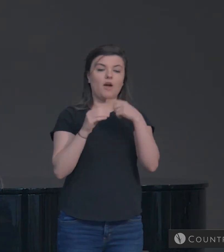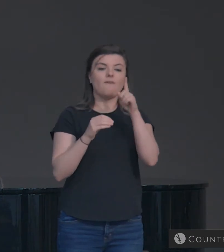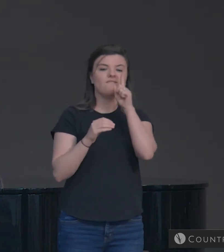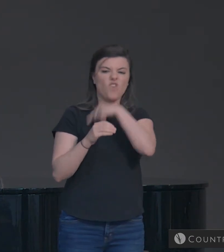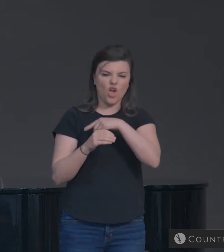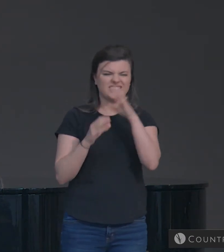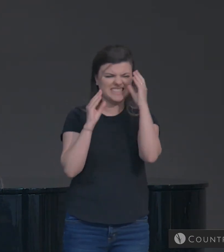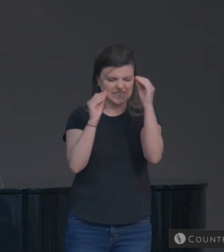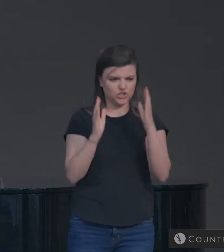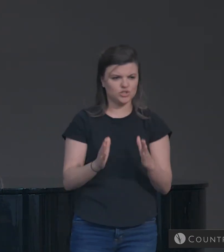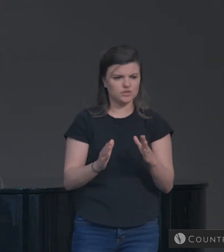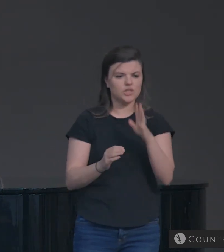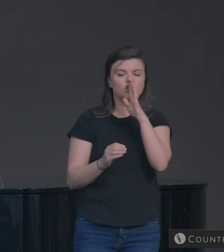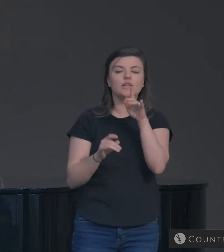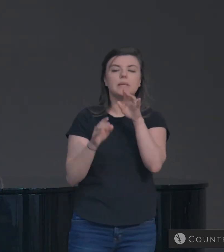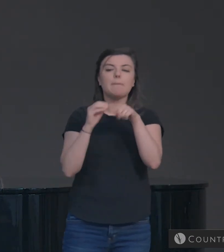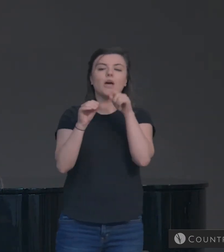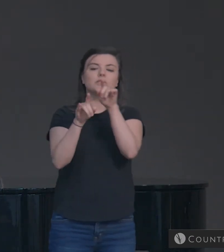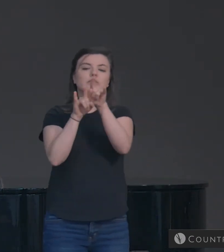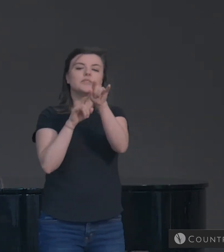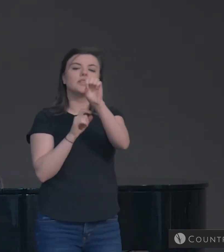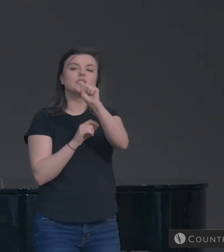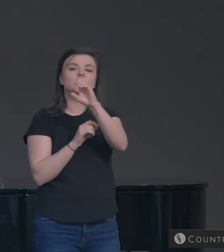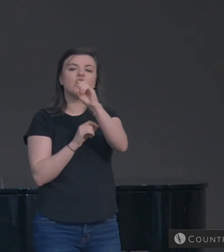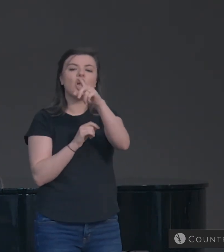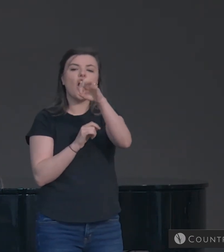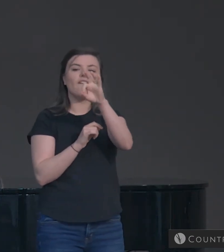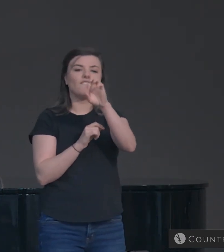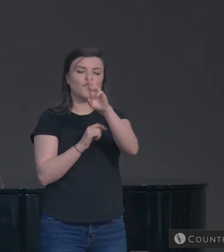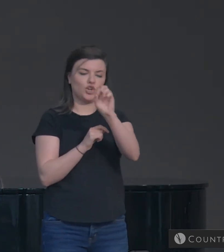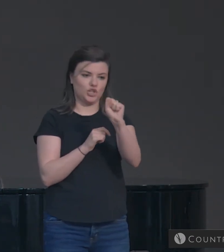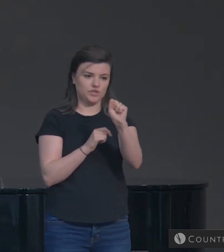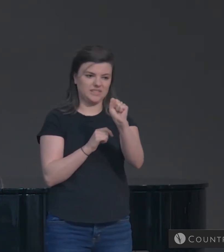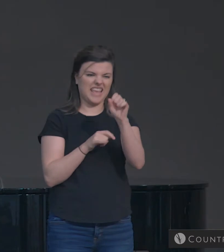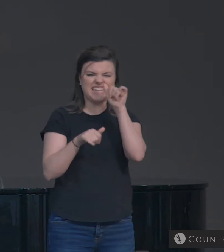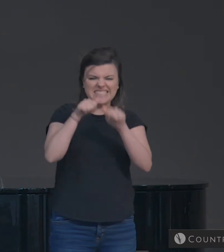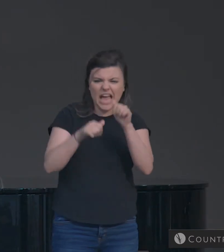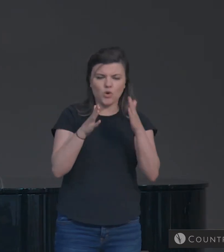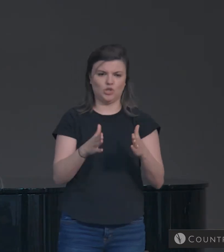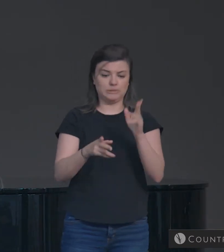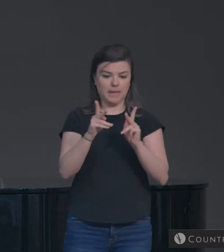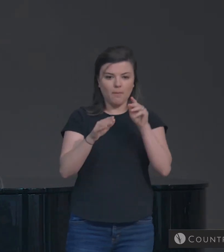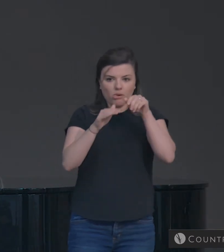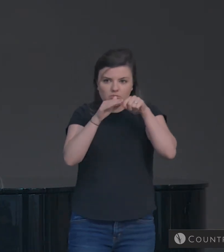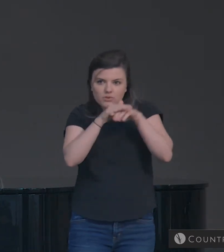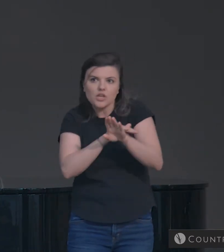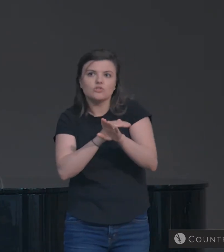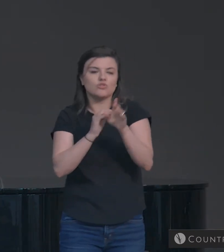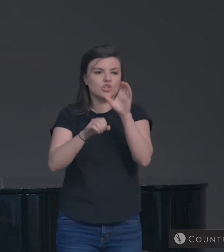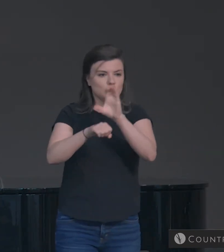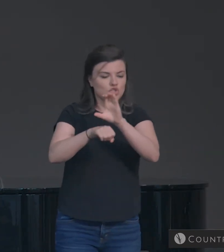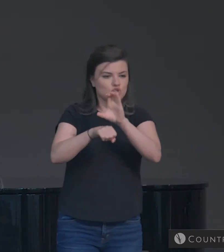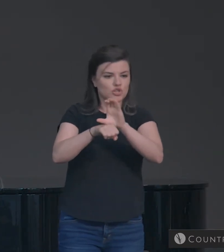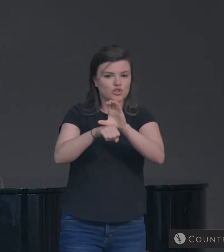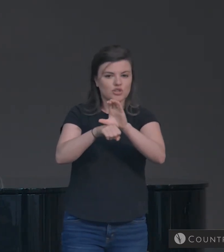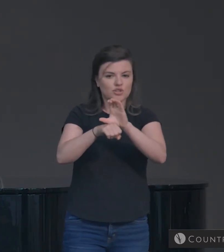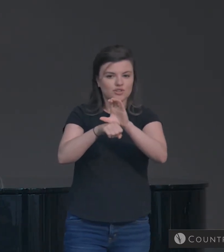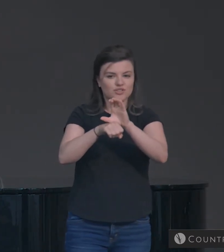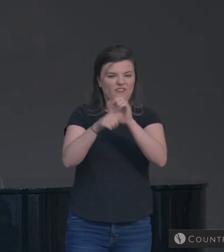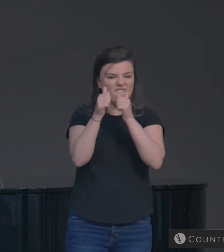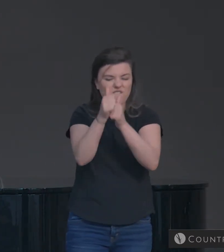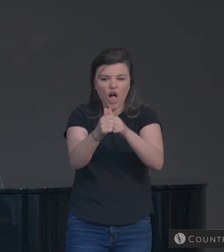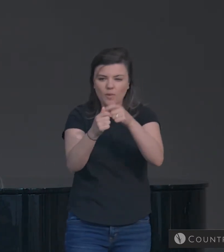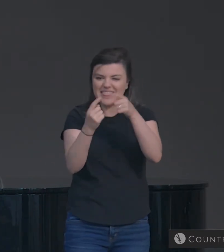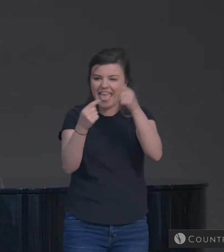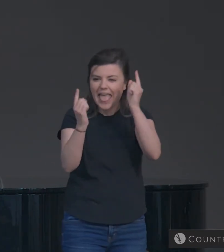And he addresses scoffers and doubters, people who are coming into the church according to the enemy's plan